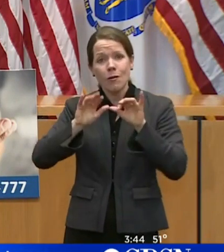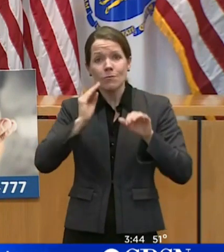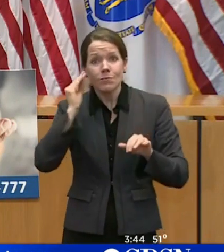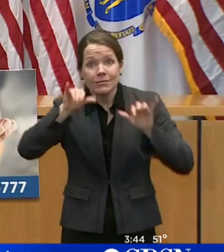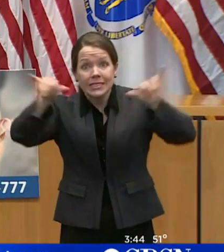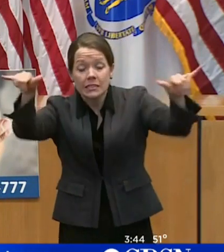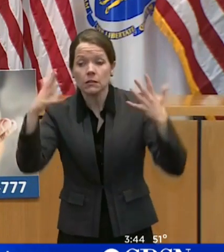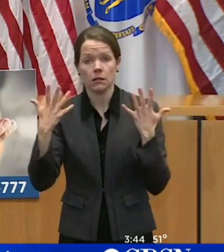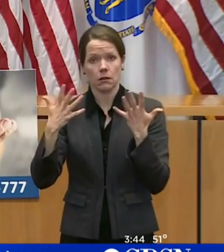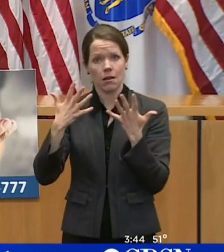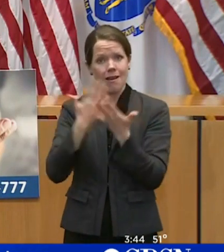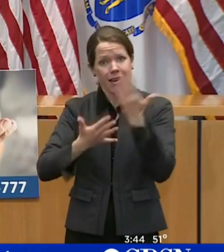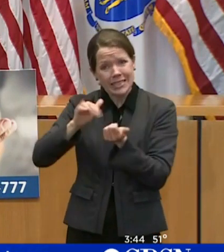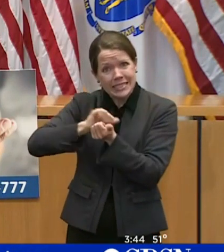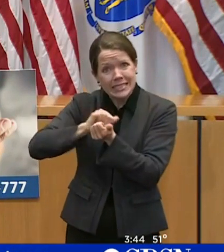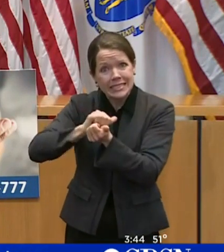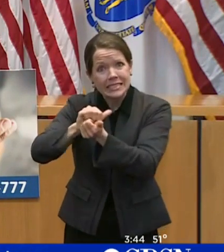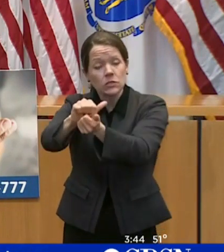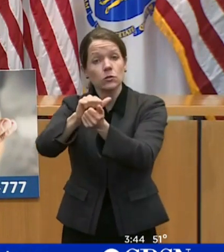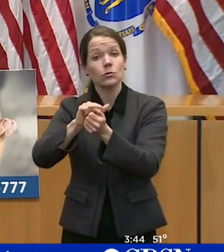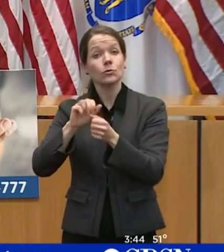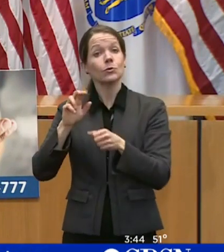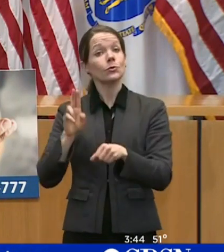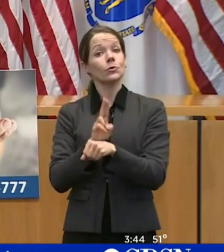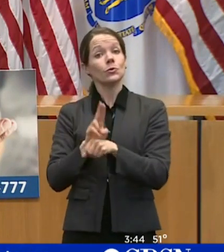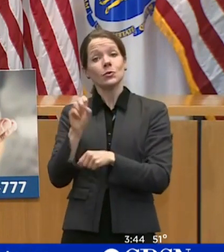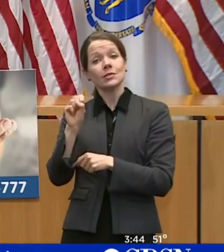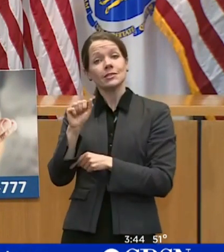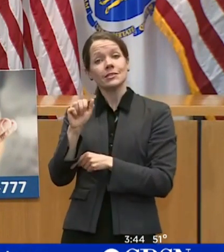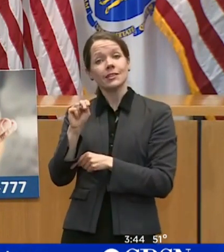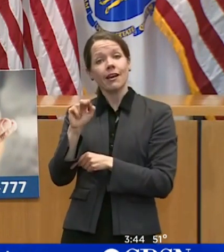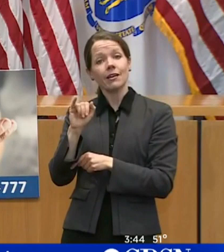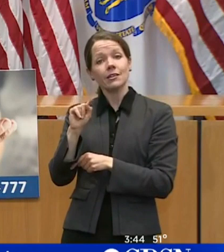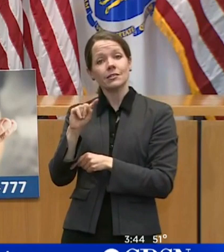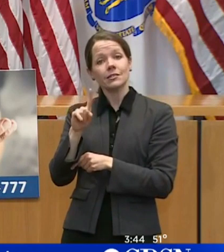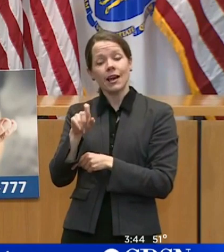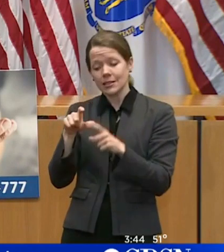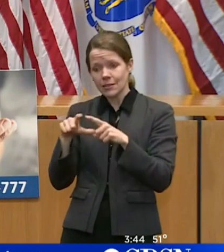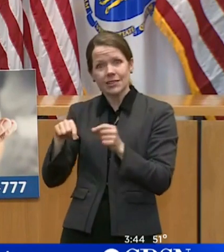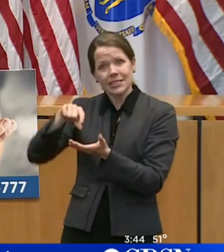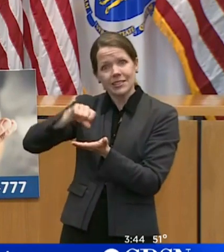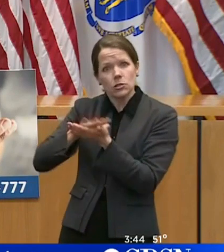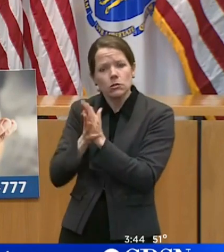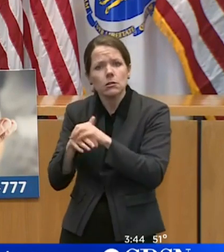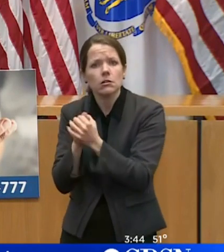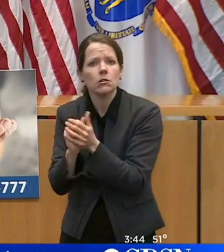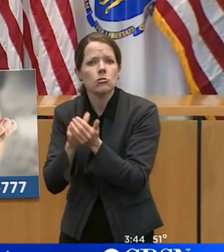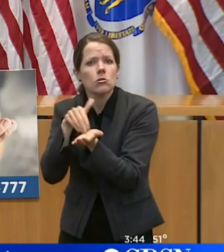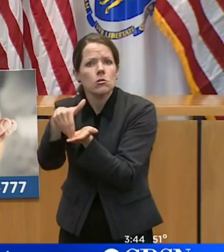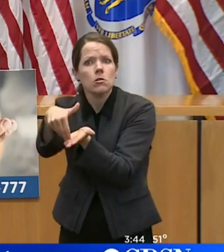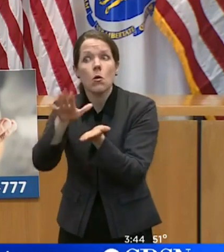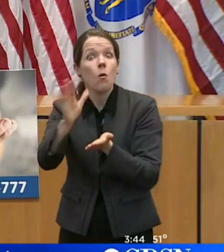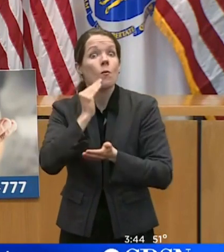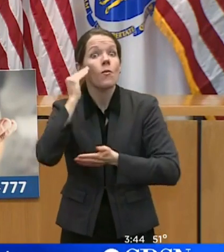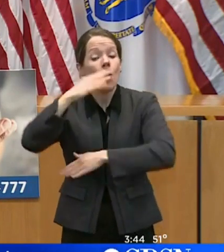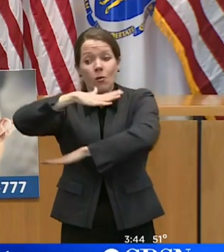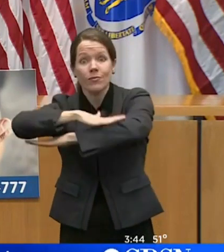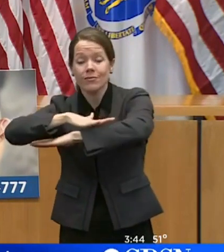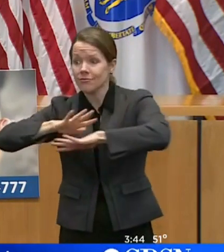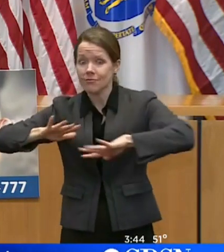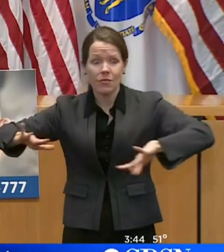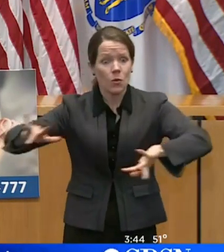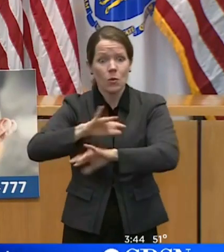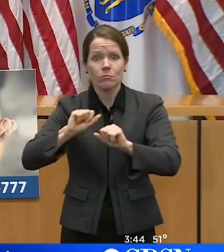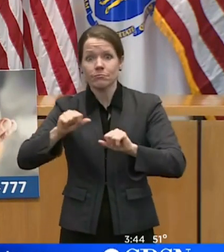commonly used elements like doorknobs, and stand at least six feet apart and wear a